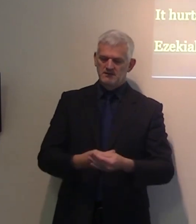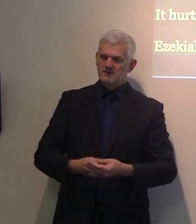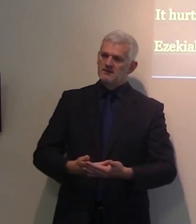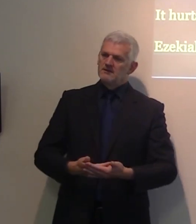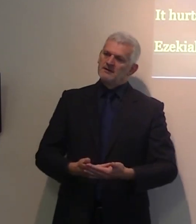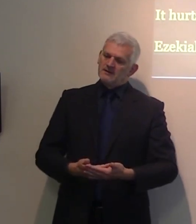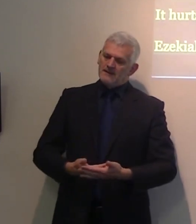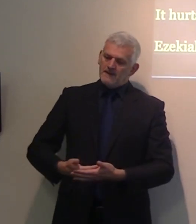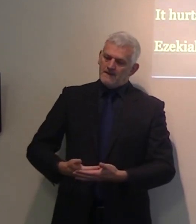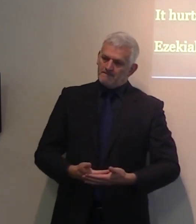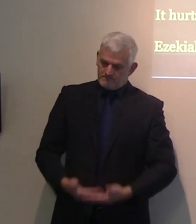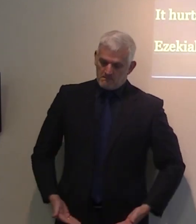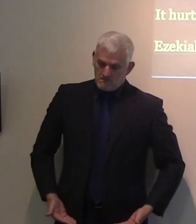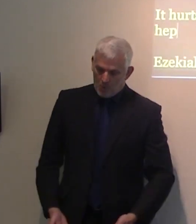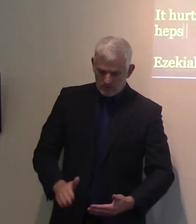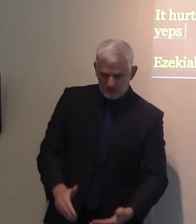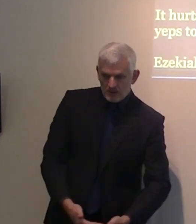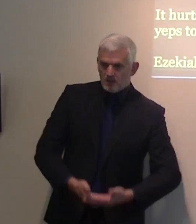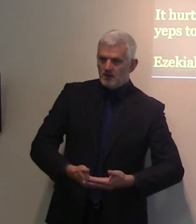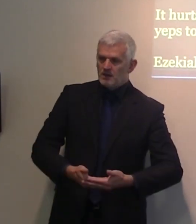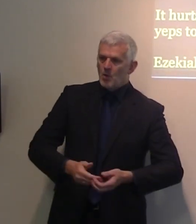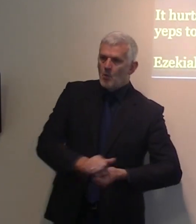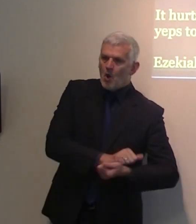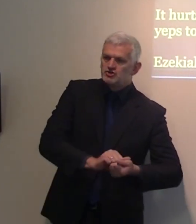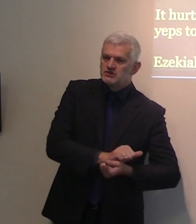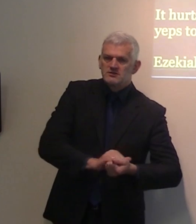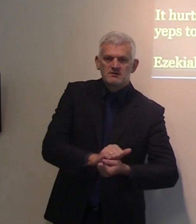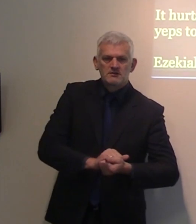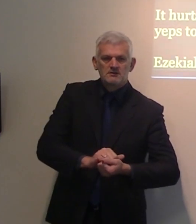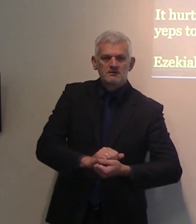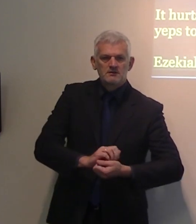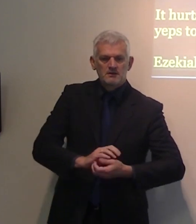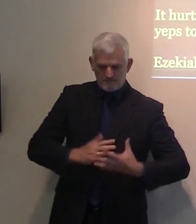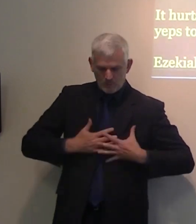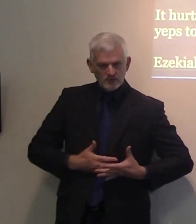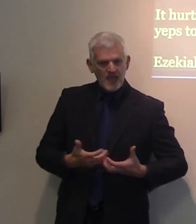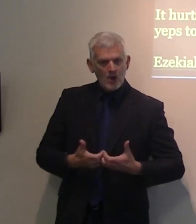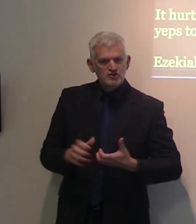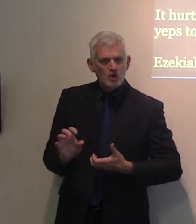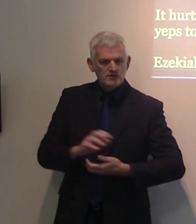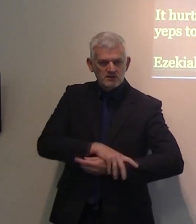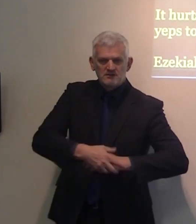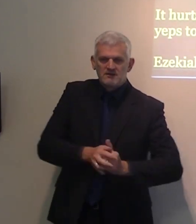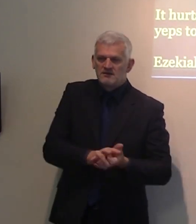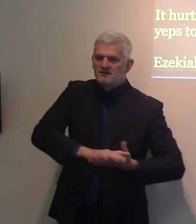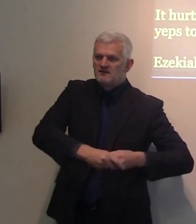wash the body of the child and rub the body of the child with salt. And